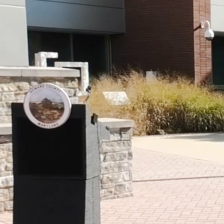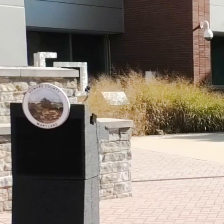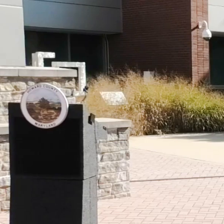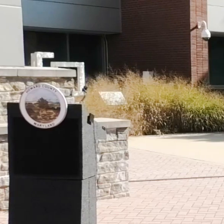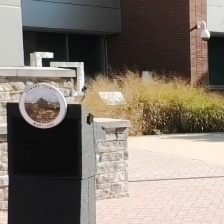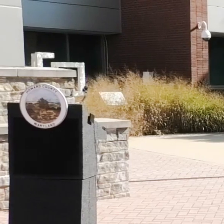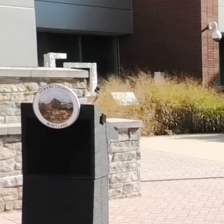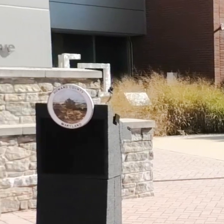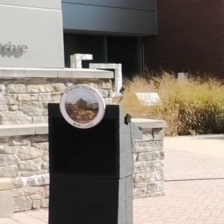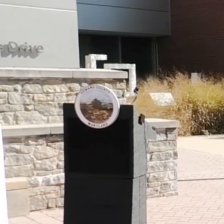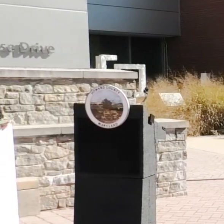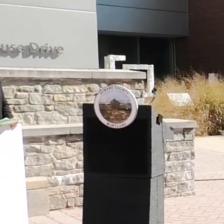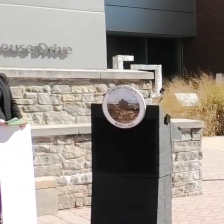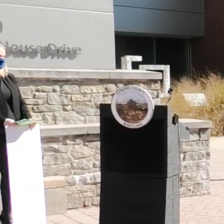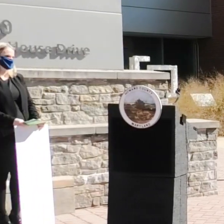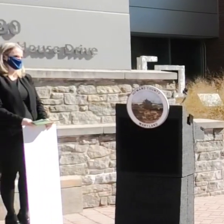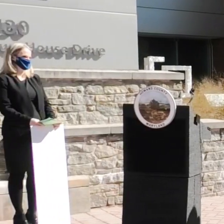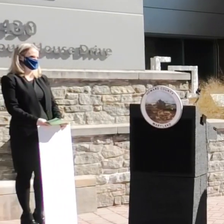thank you so much